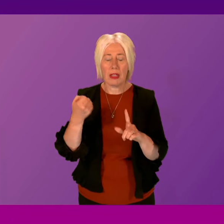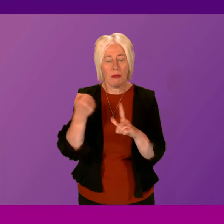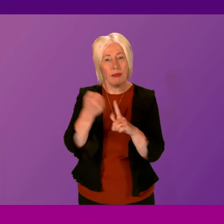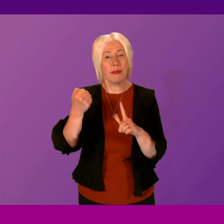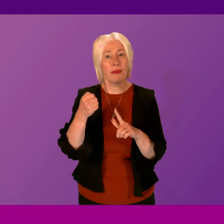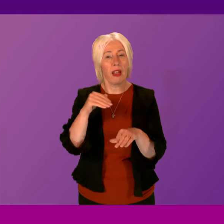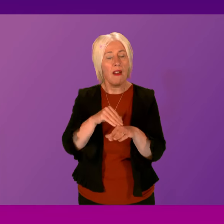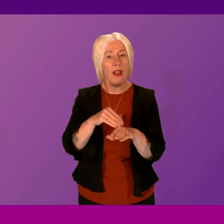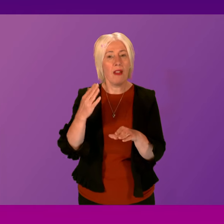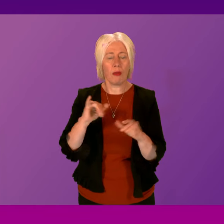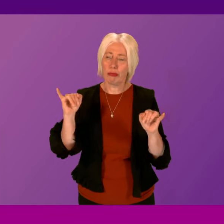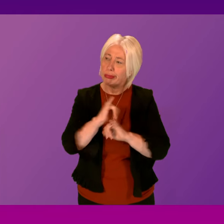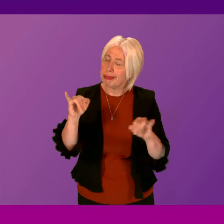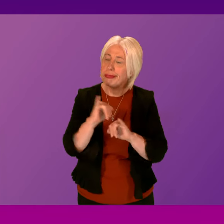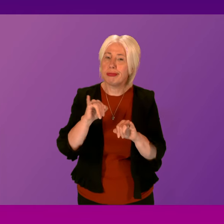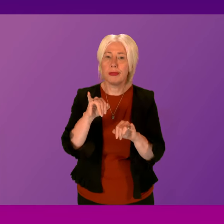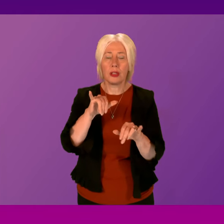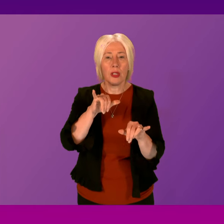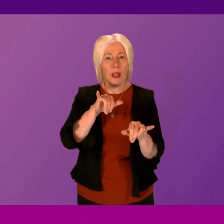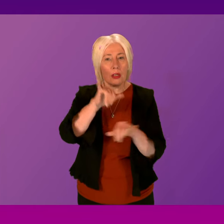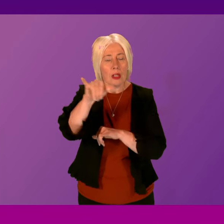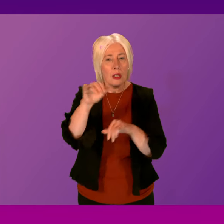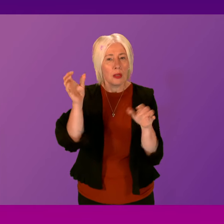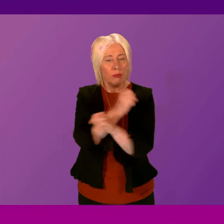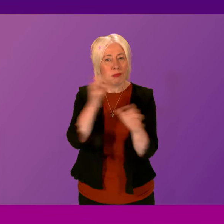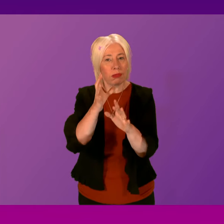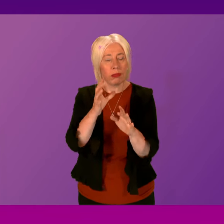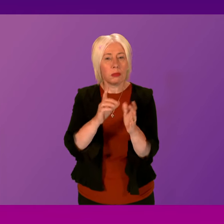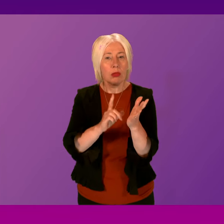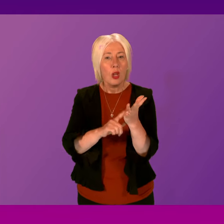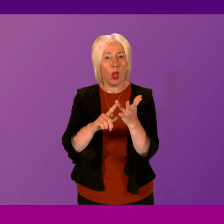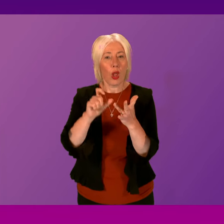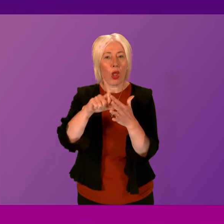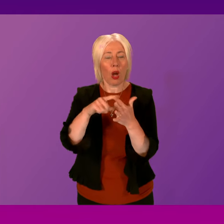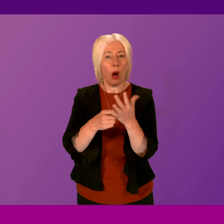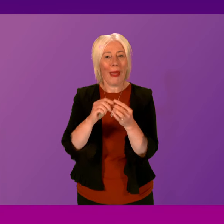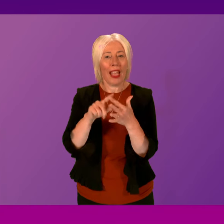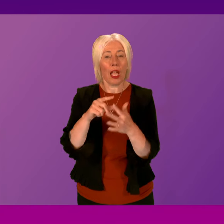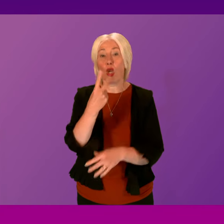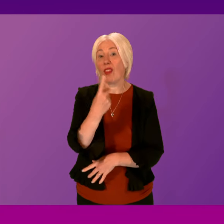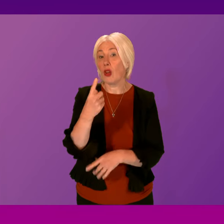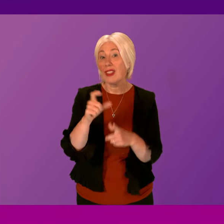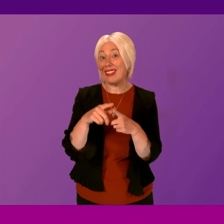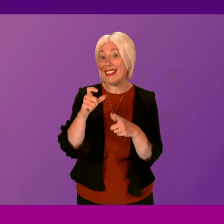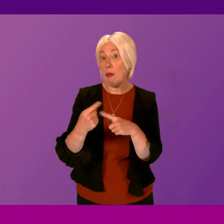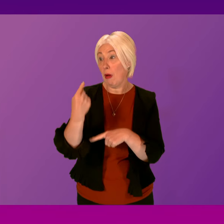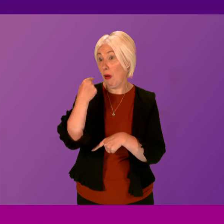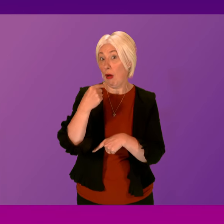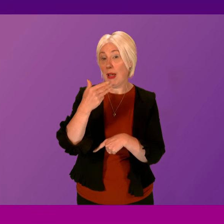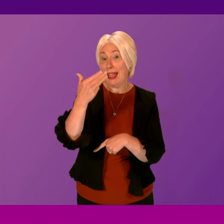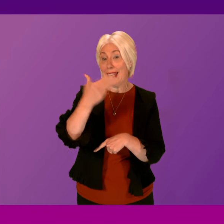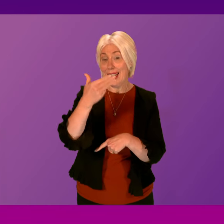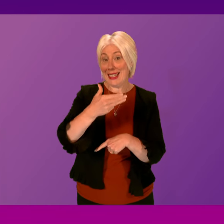of the tragic, terrible terrorist attack in Lockerbie on the 21st of December 1988.